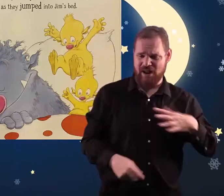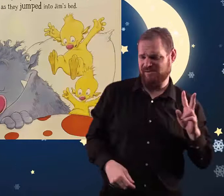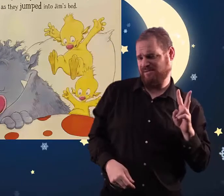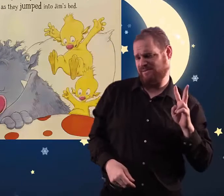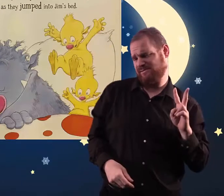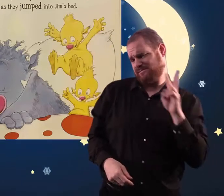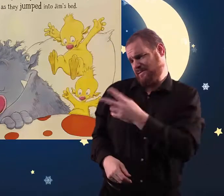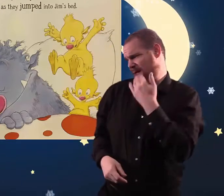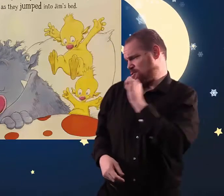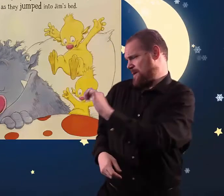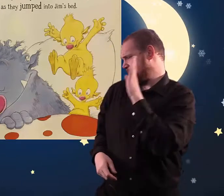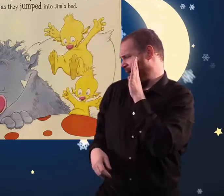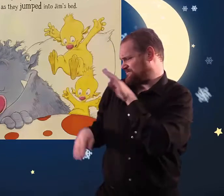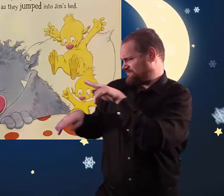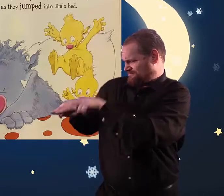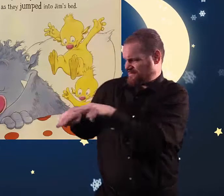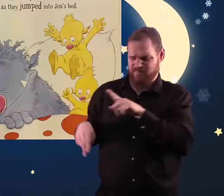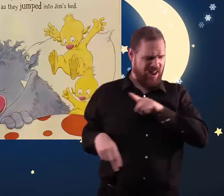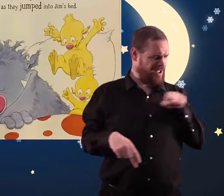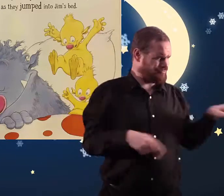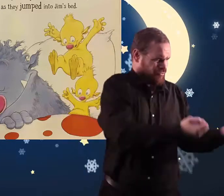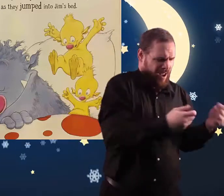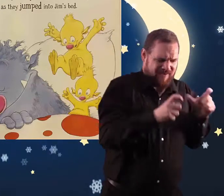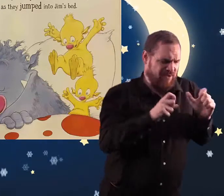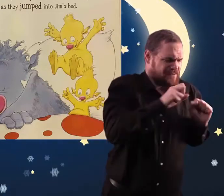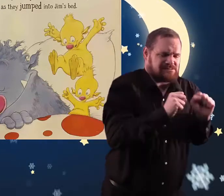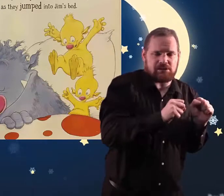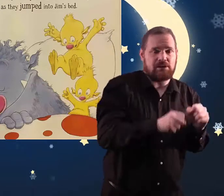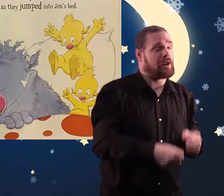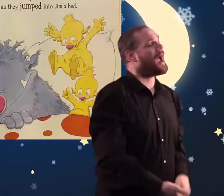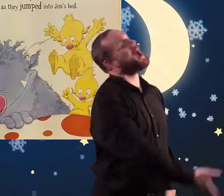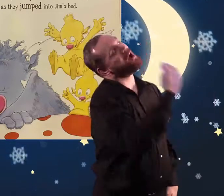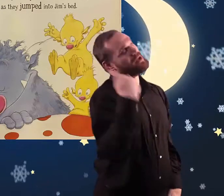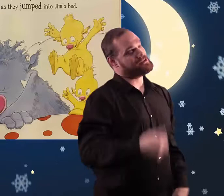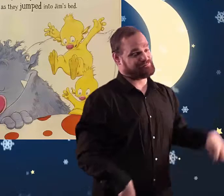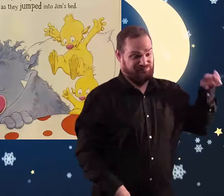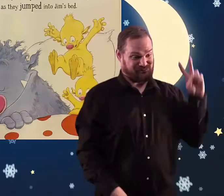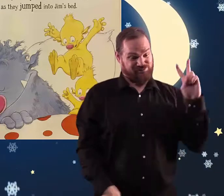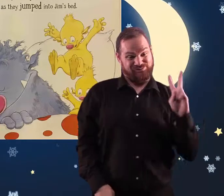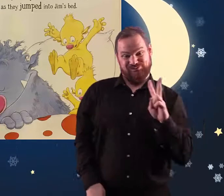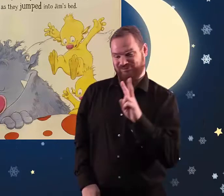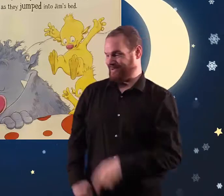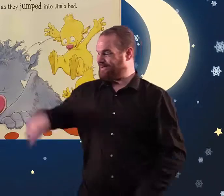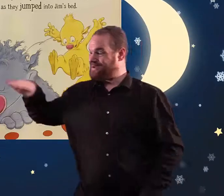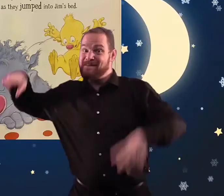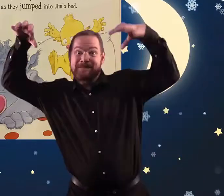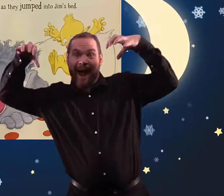Hello, answered Jim. You don't mind, do you? asked Crinkle. Only